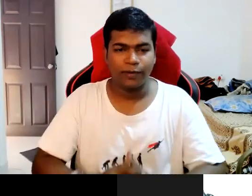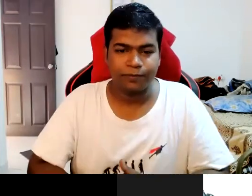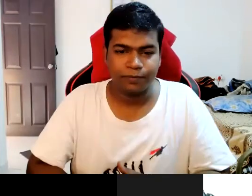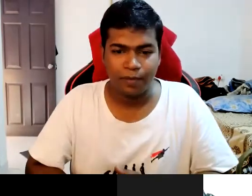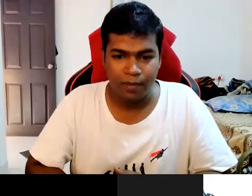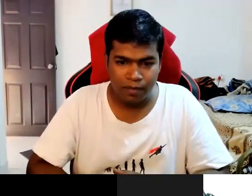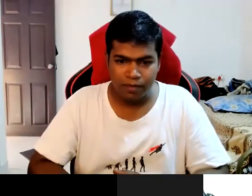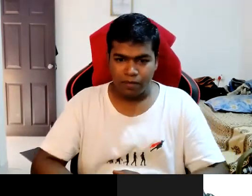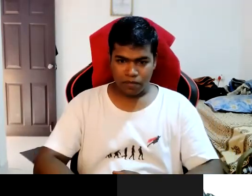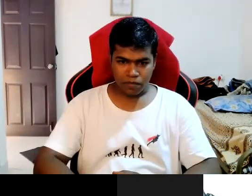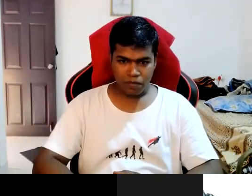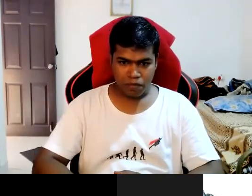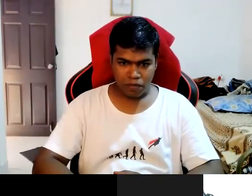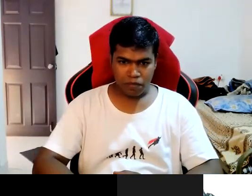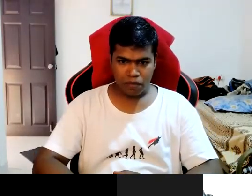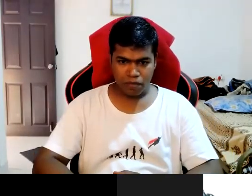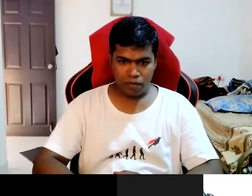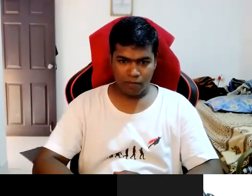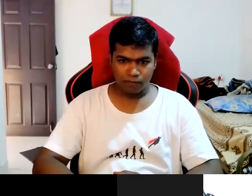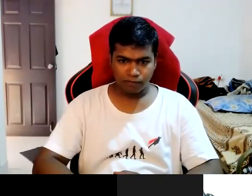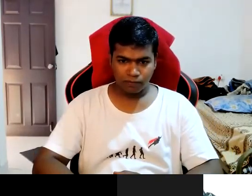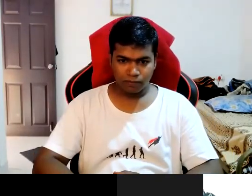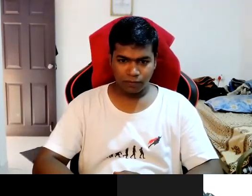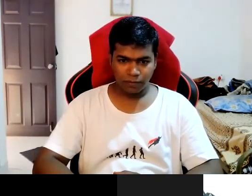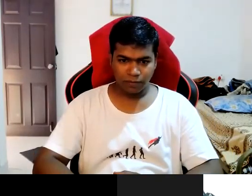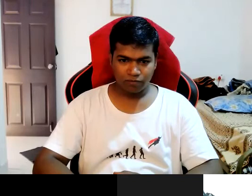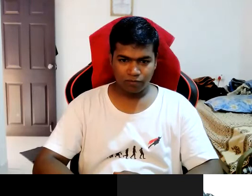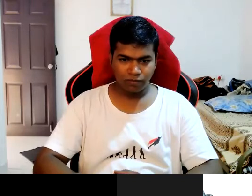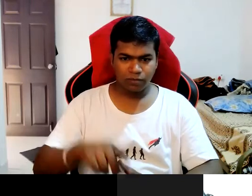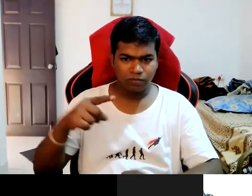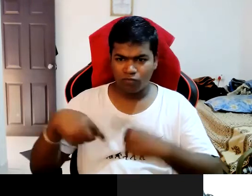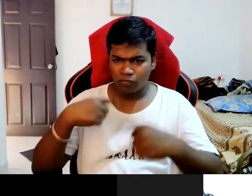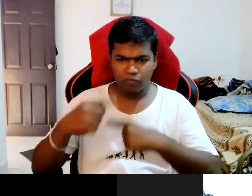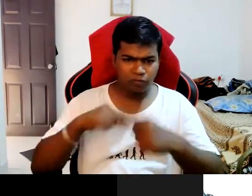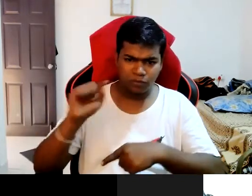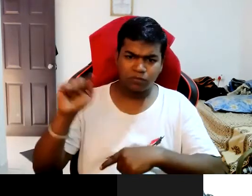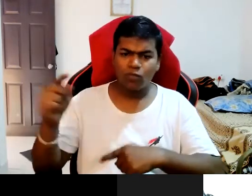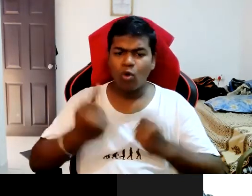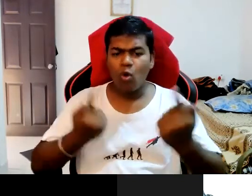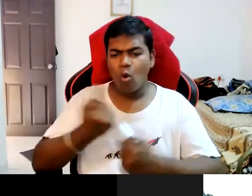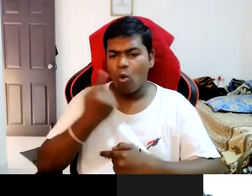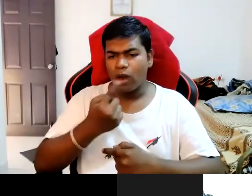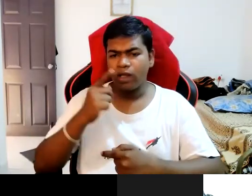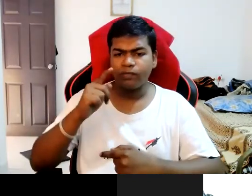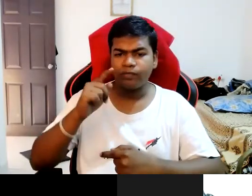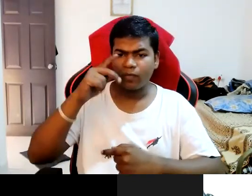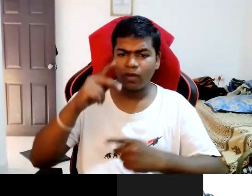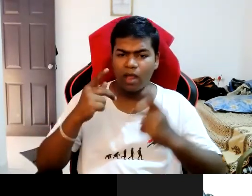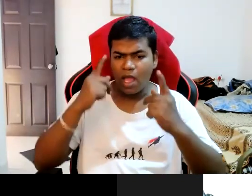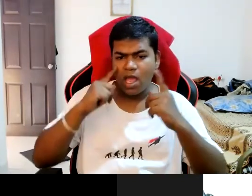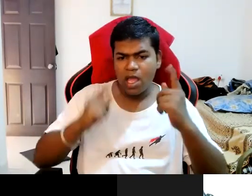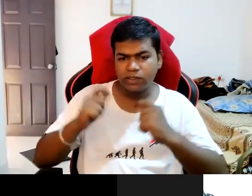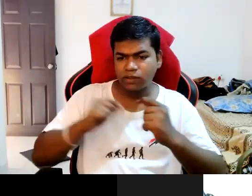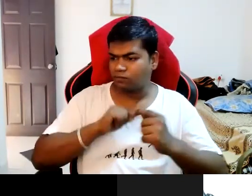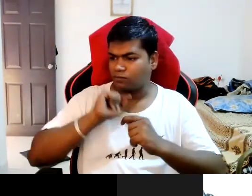That is what I'm telling you know actually I'm not attending regular schooling only the exam time I used to attend it. So in